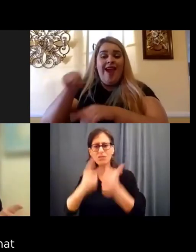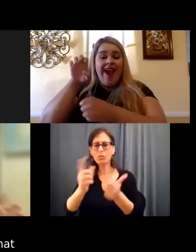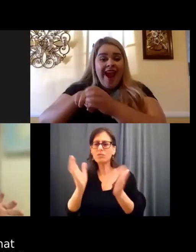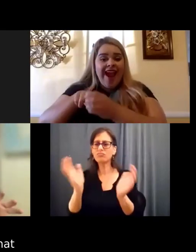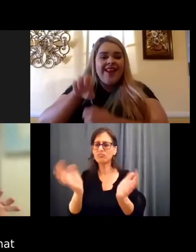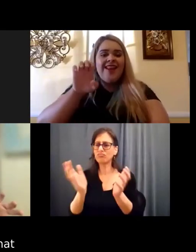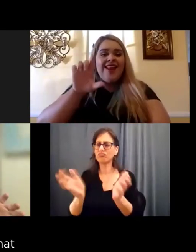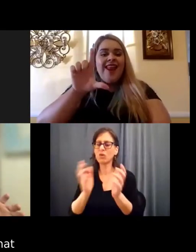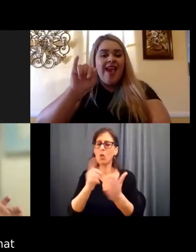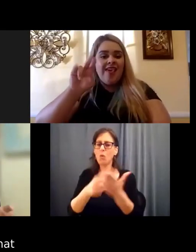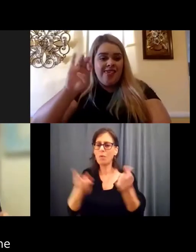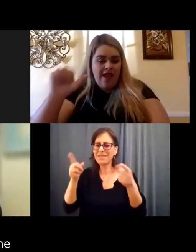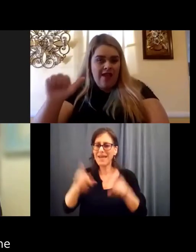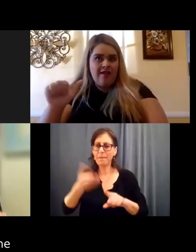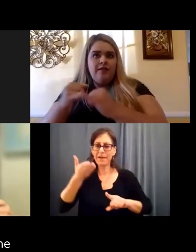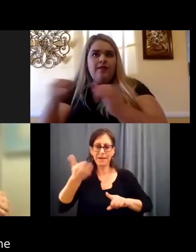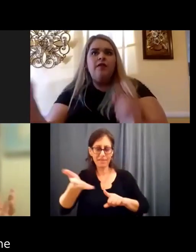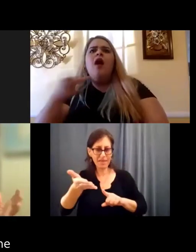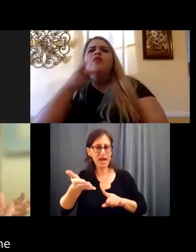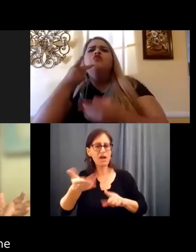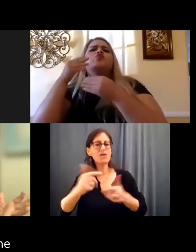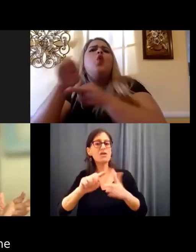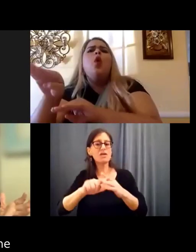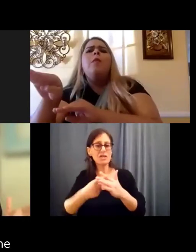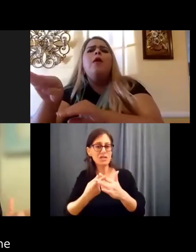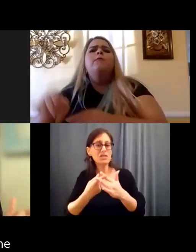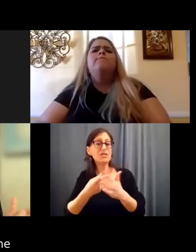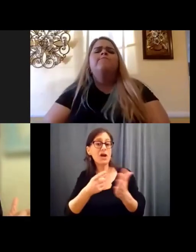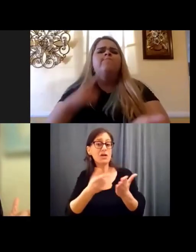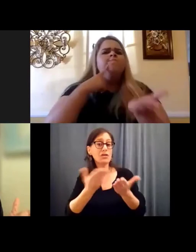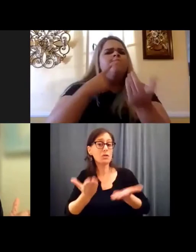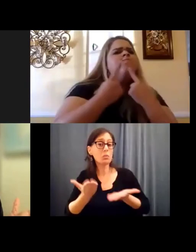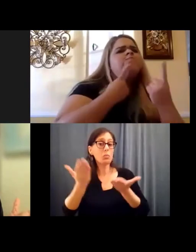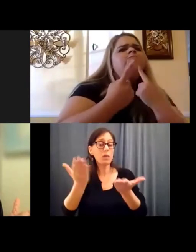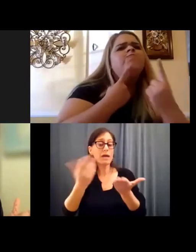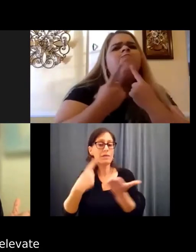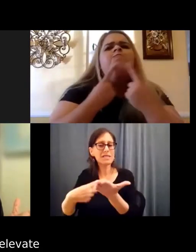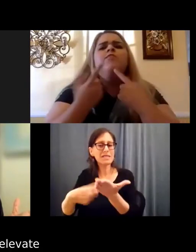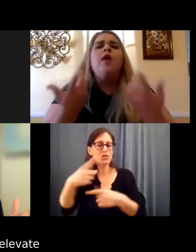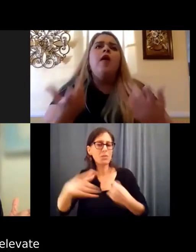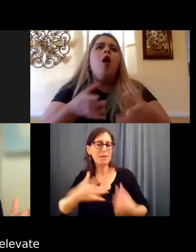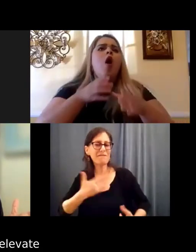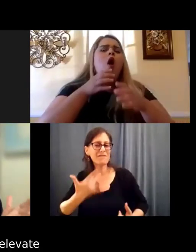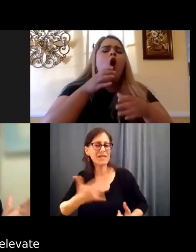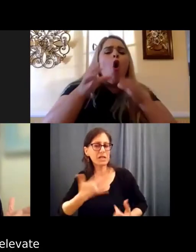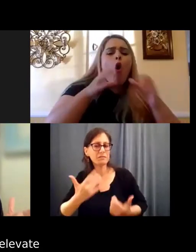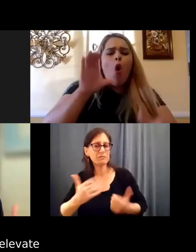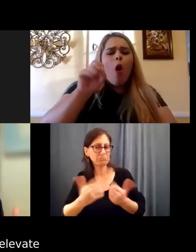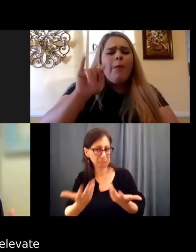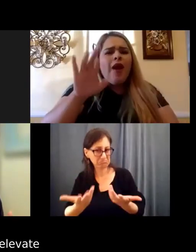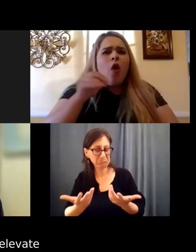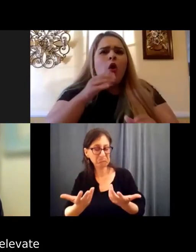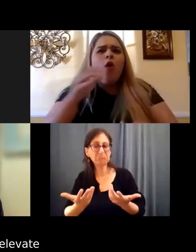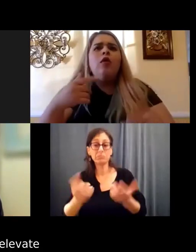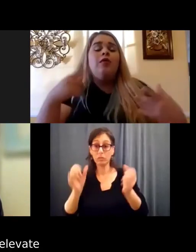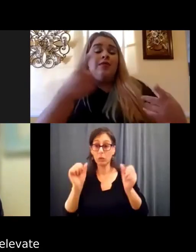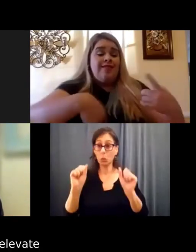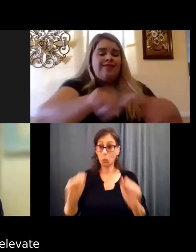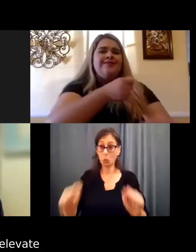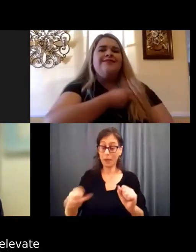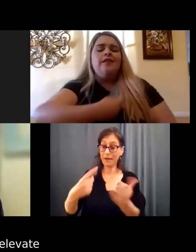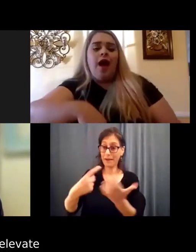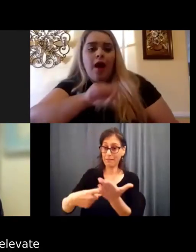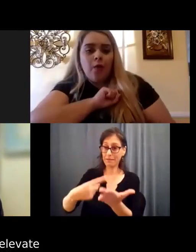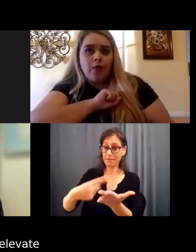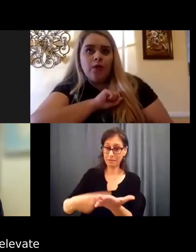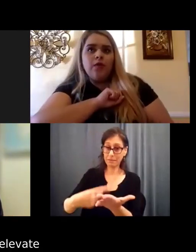what was happening there, which started to elevate the conversation about how they were feeling. And, and once we're able to elevate that